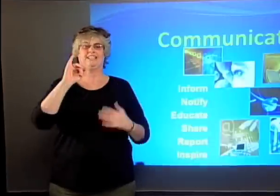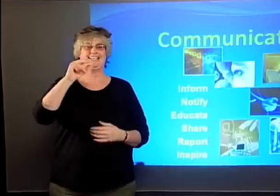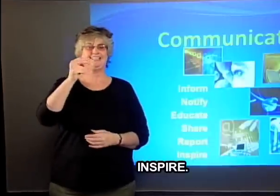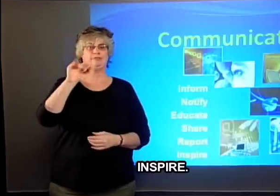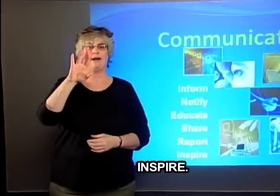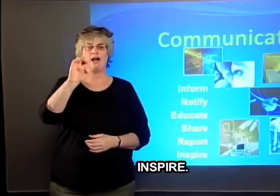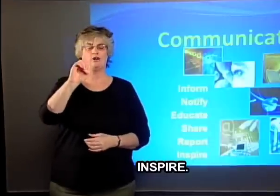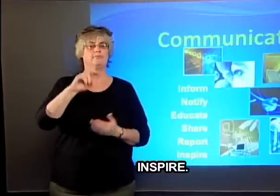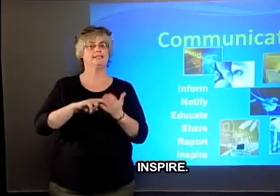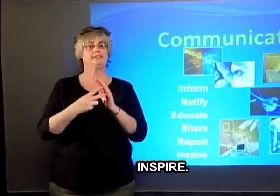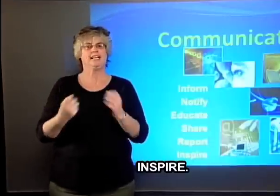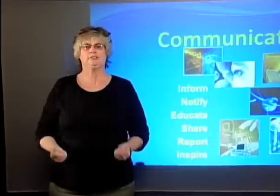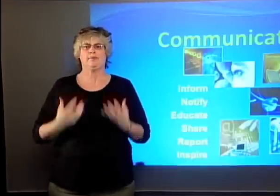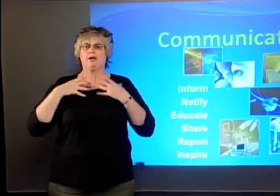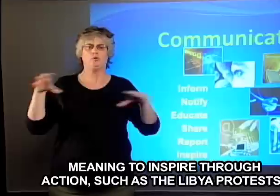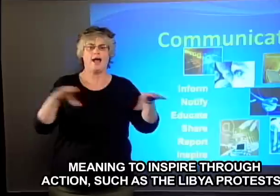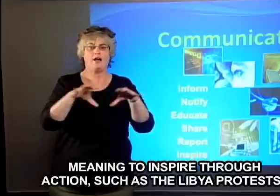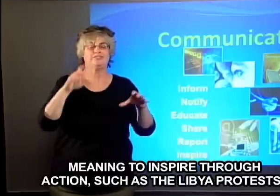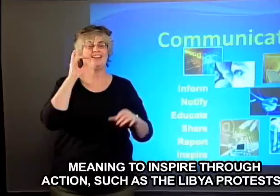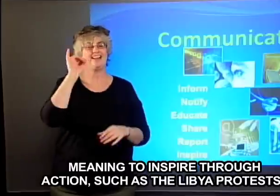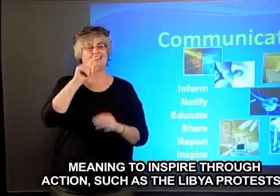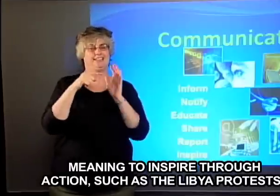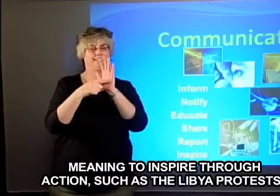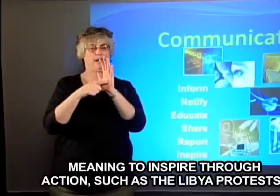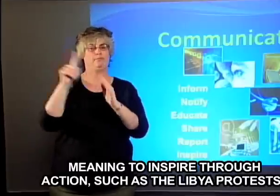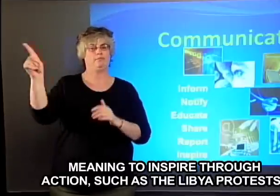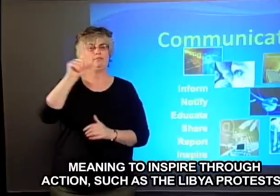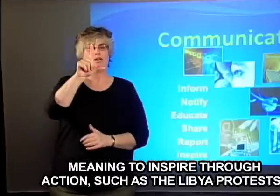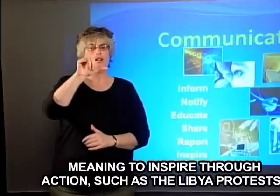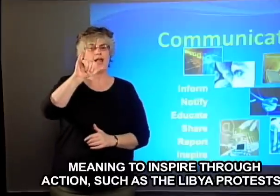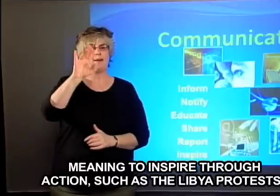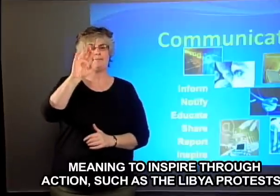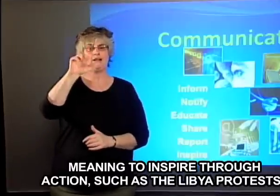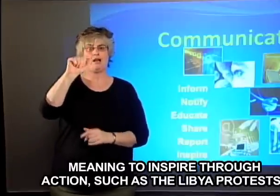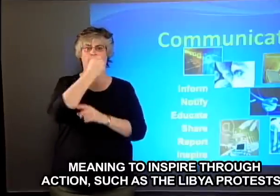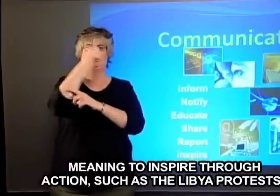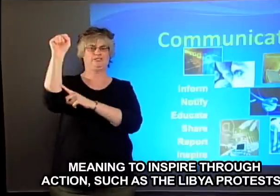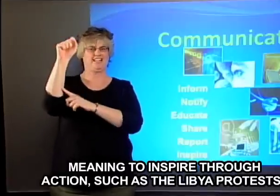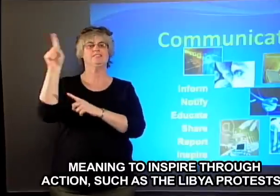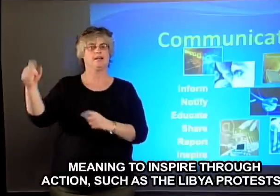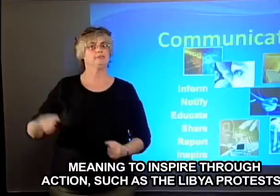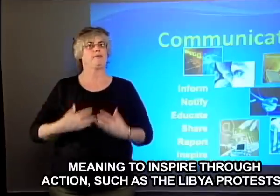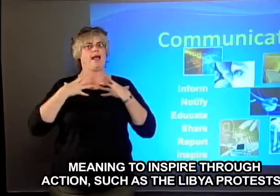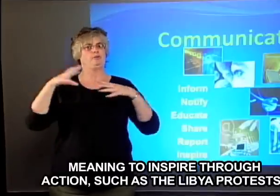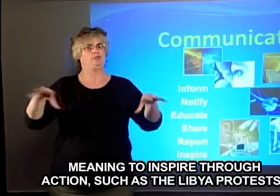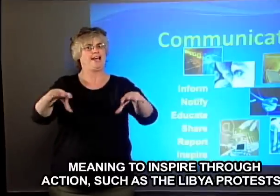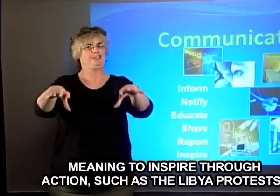Inspire, meaning to inspire through action, such as the Libya protests.